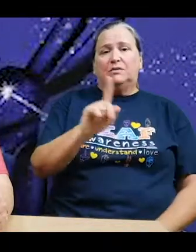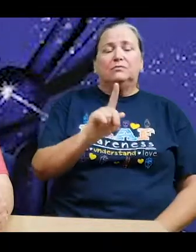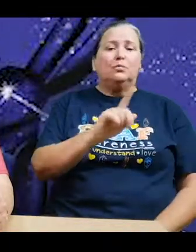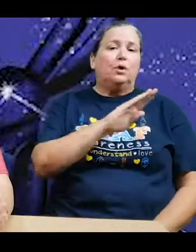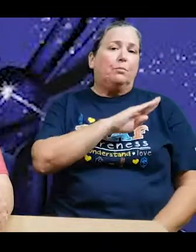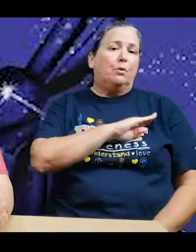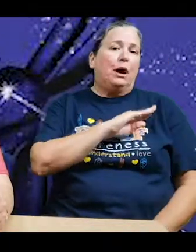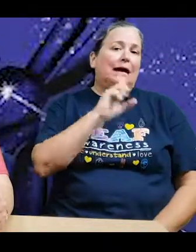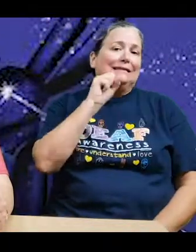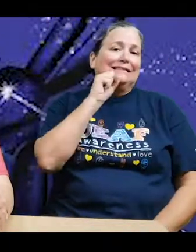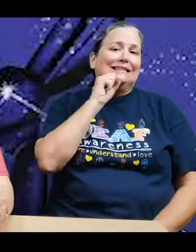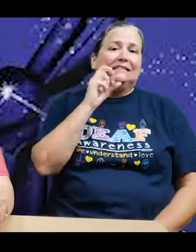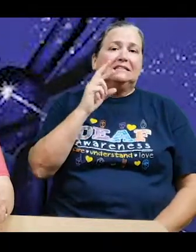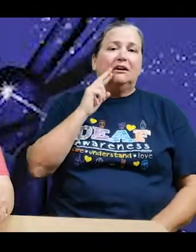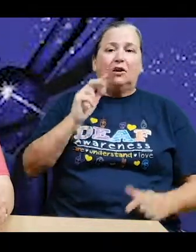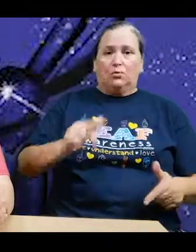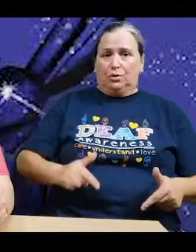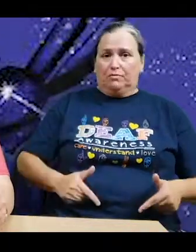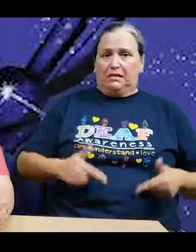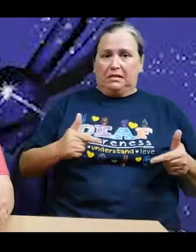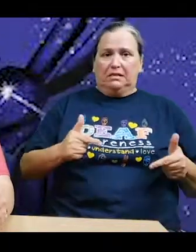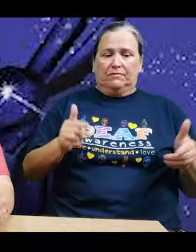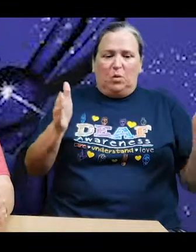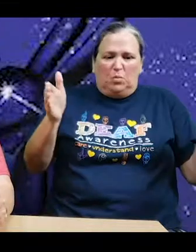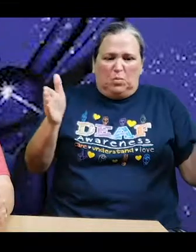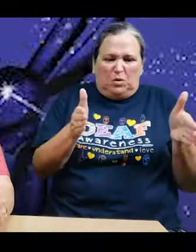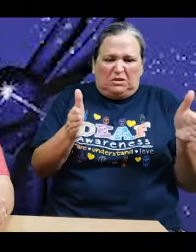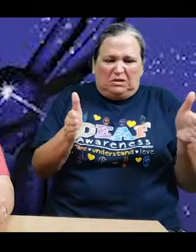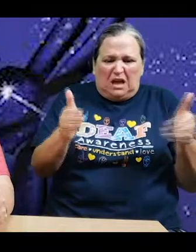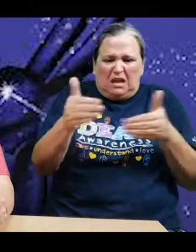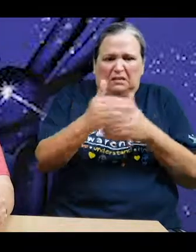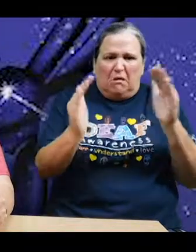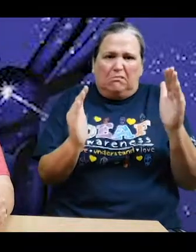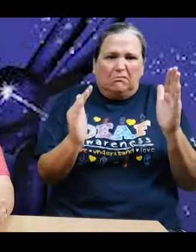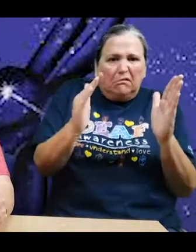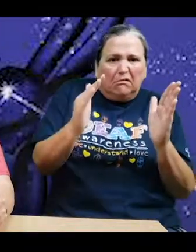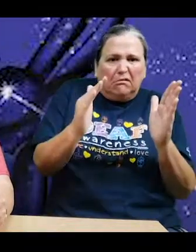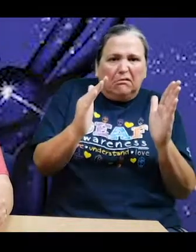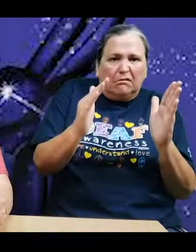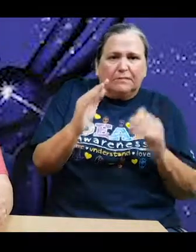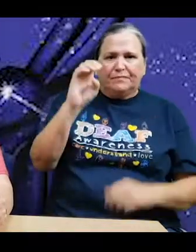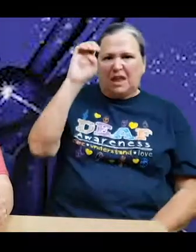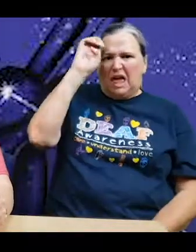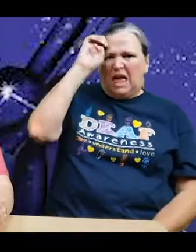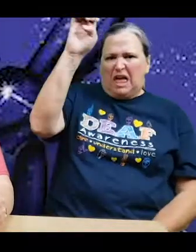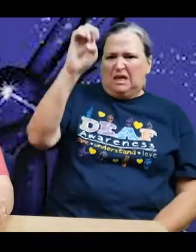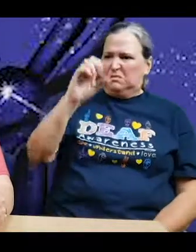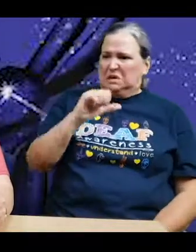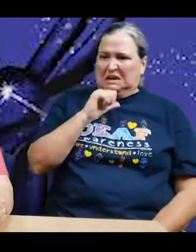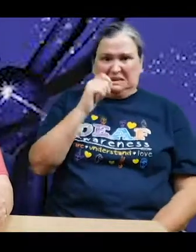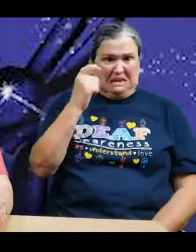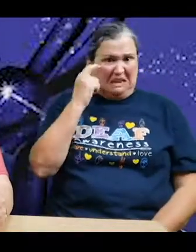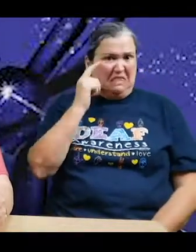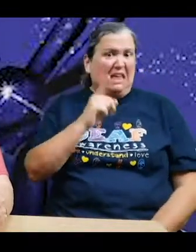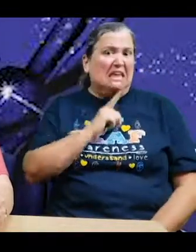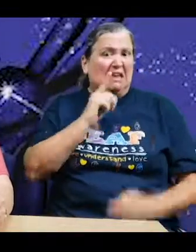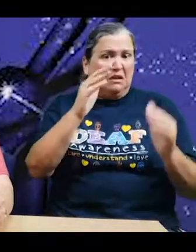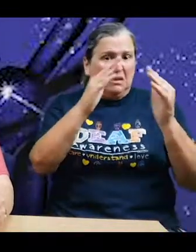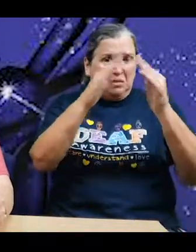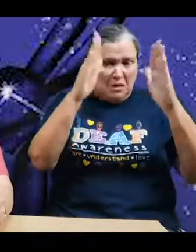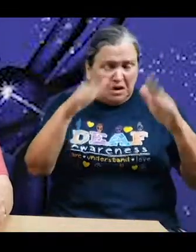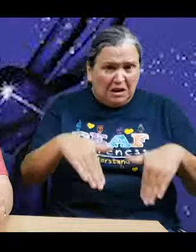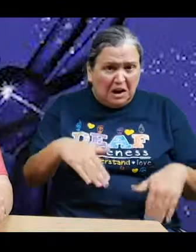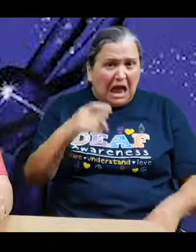lived was so small and crooked that Edward did not believe at first that it was a house. He mistook it